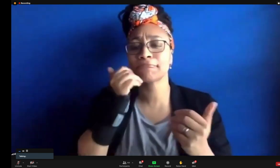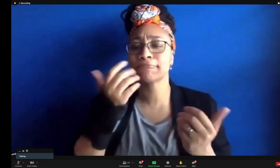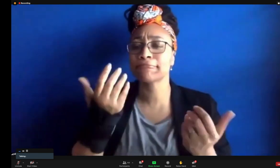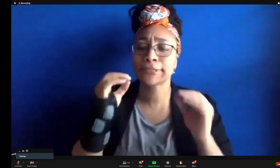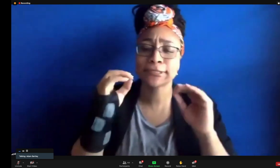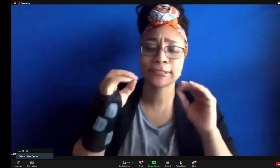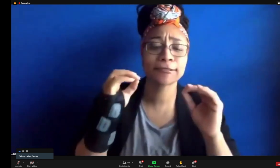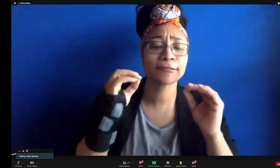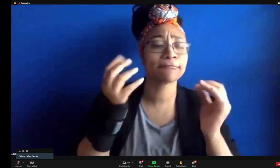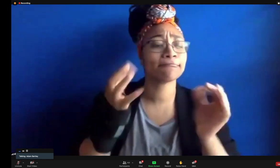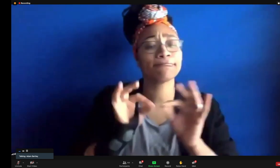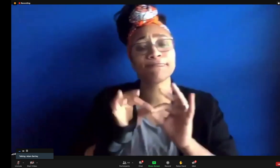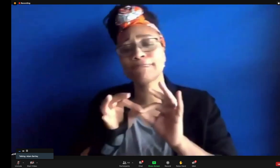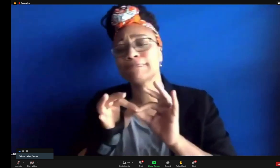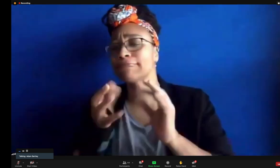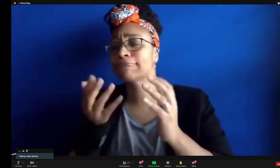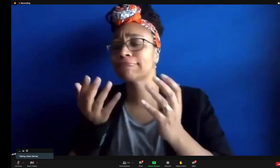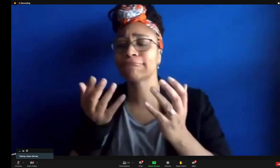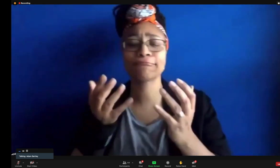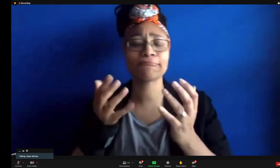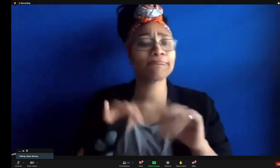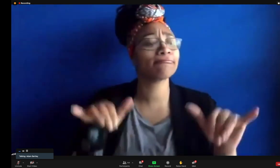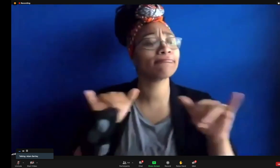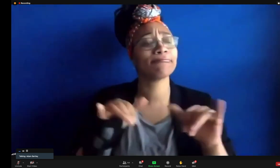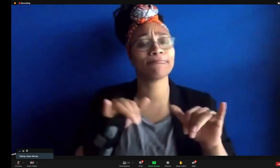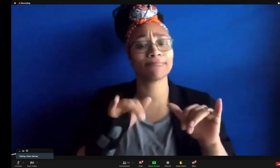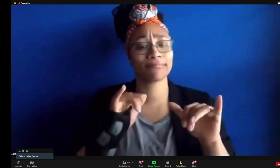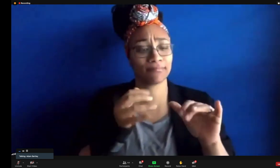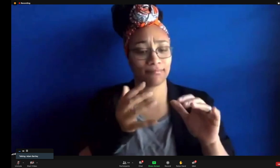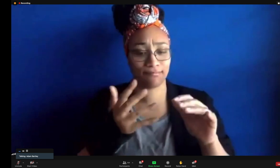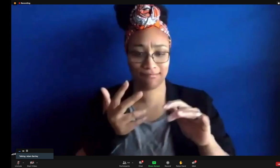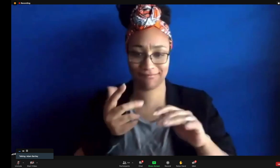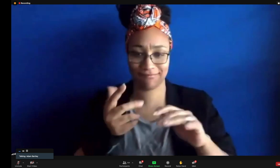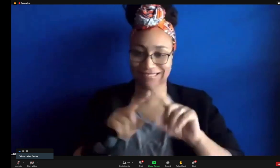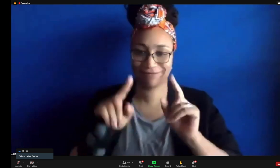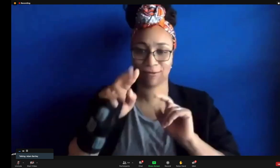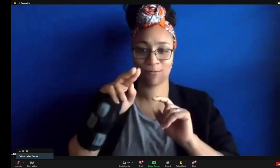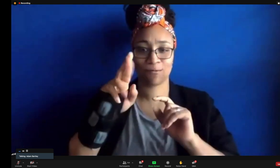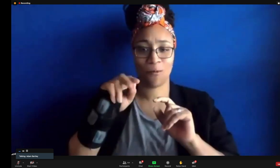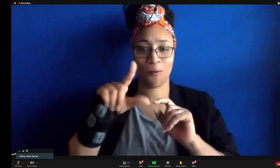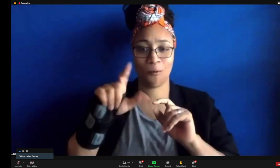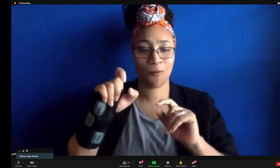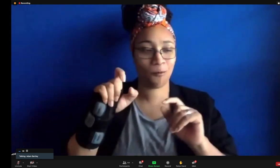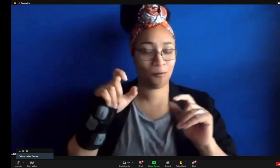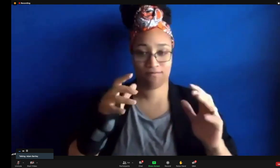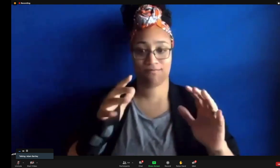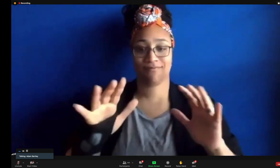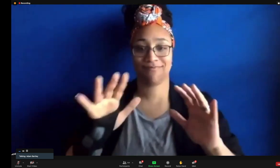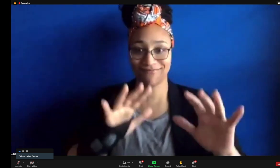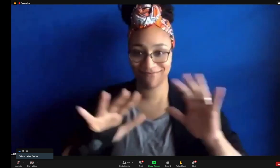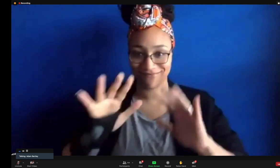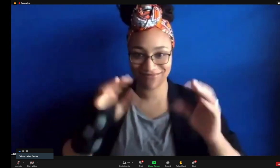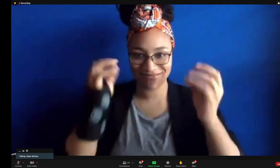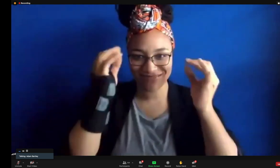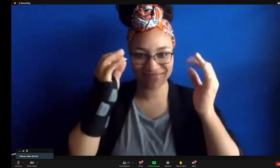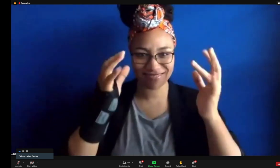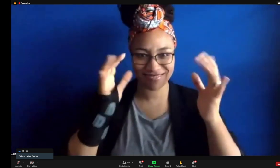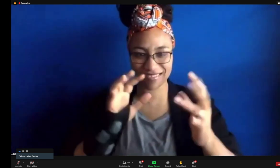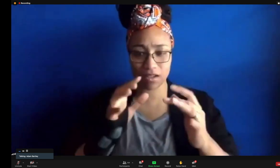And so different from my day-to-day work, teaching, interpreting. It was a very different role